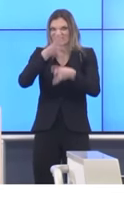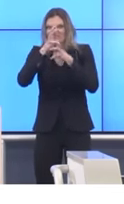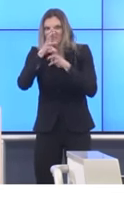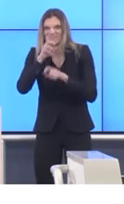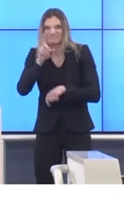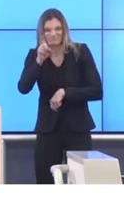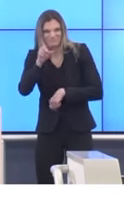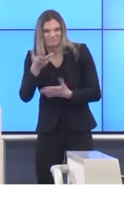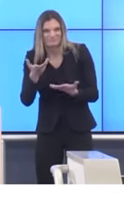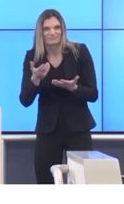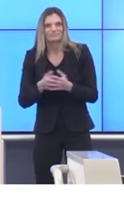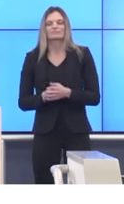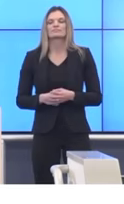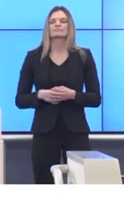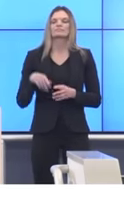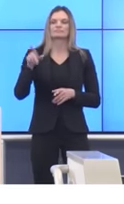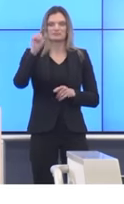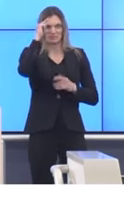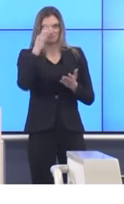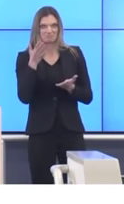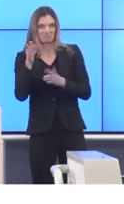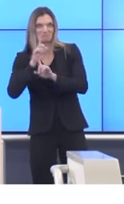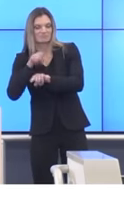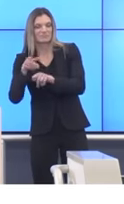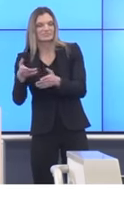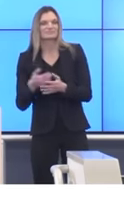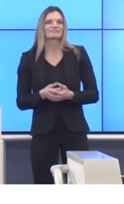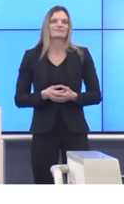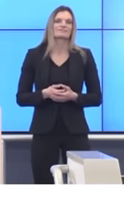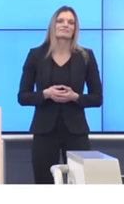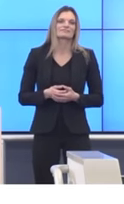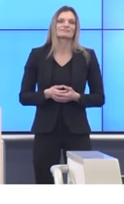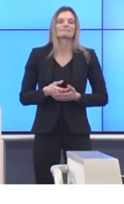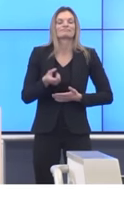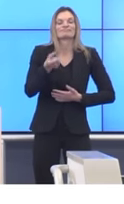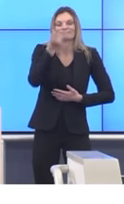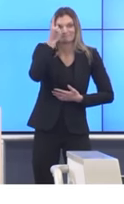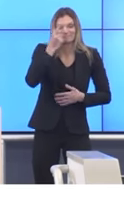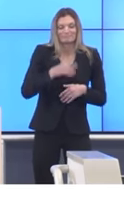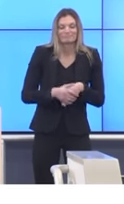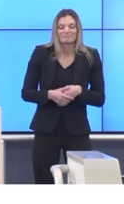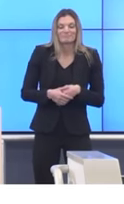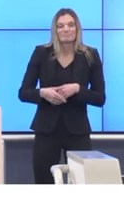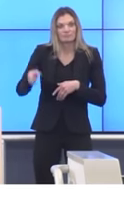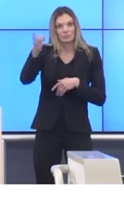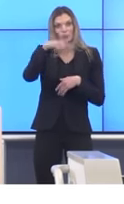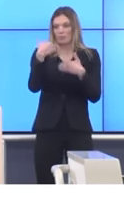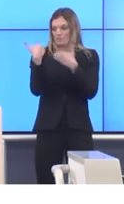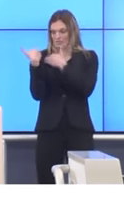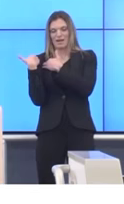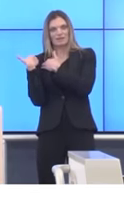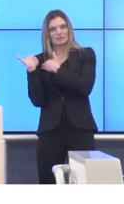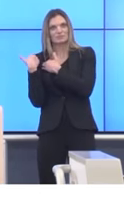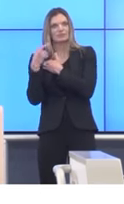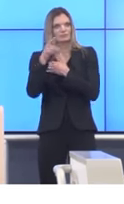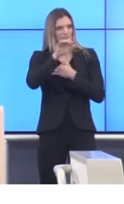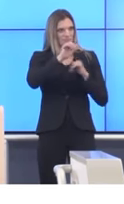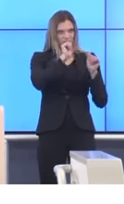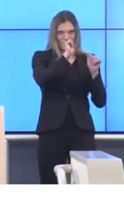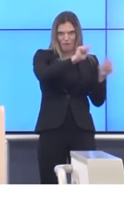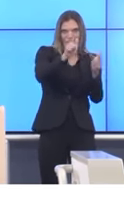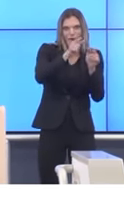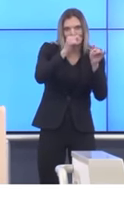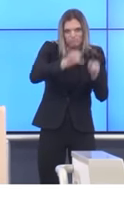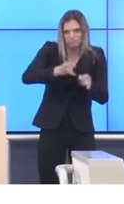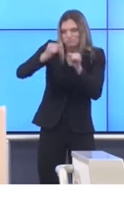guess how I would answer that is that we all have personal responsibility here. We have a lot more information than we did